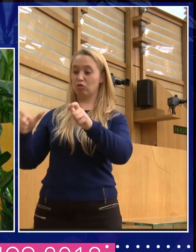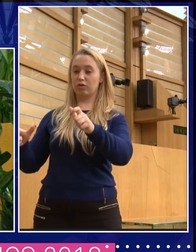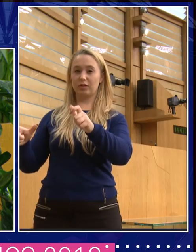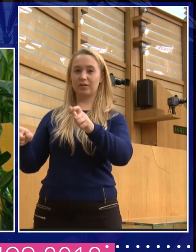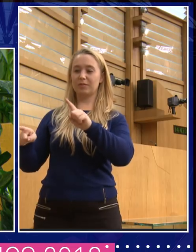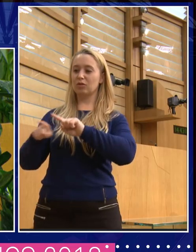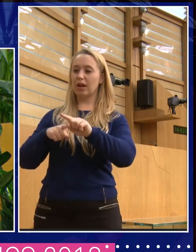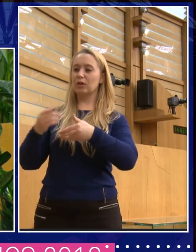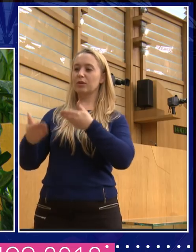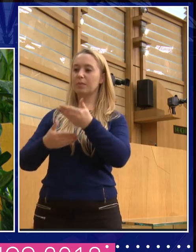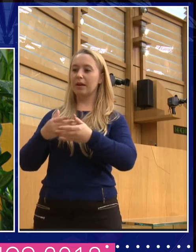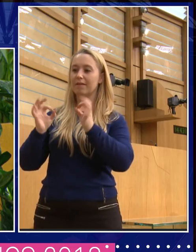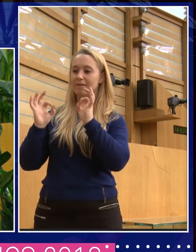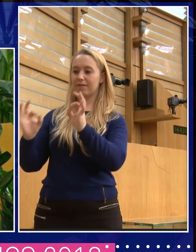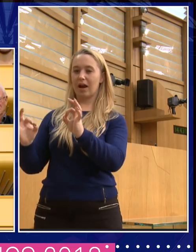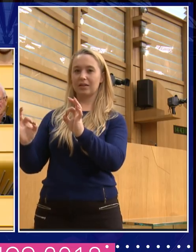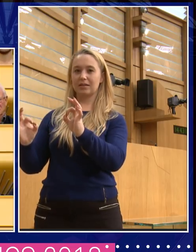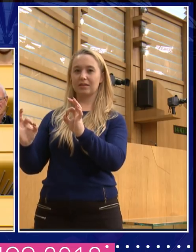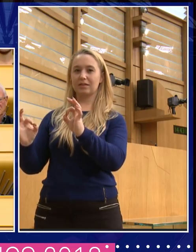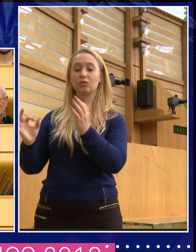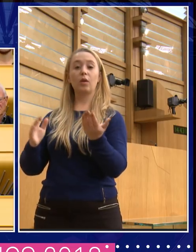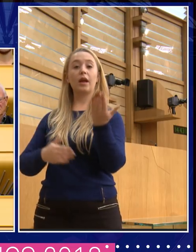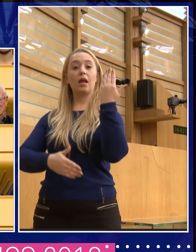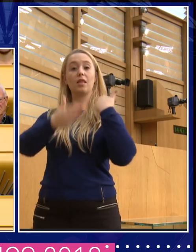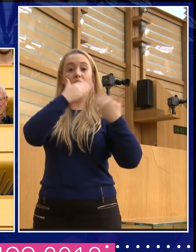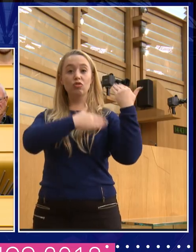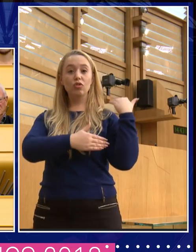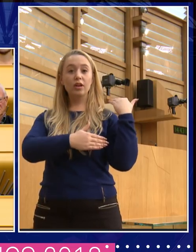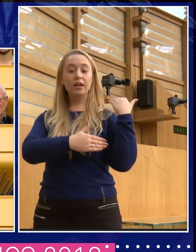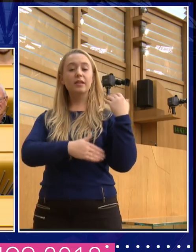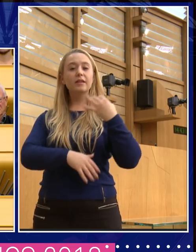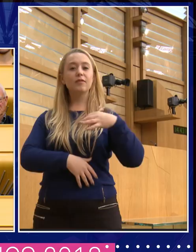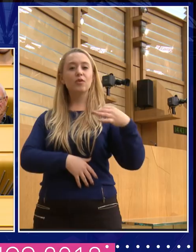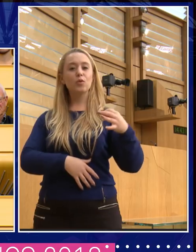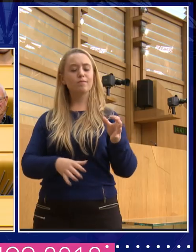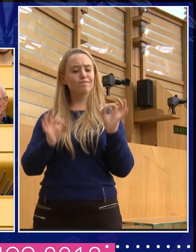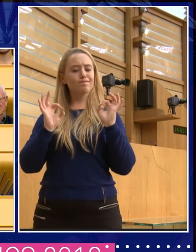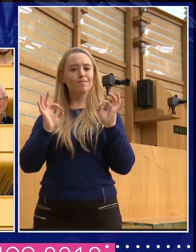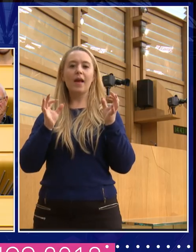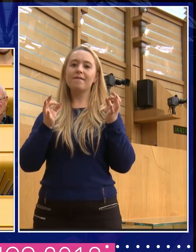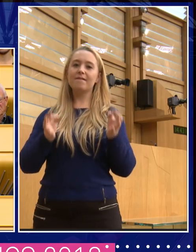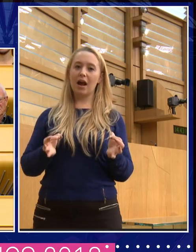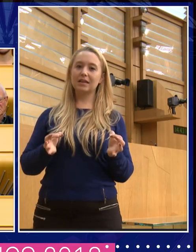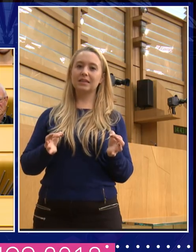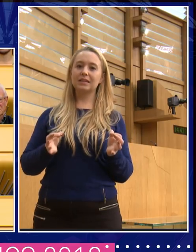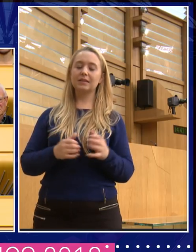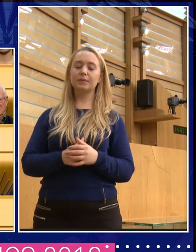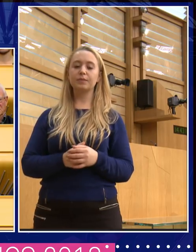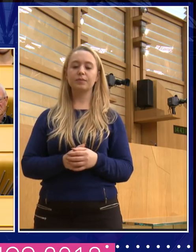there are far fewer facts in the distant past than we would like to think. Um, and often I